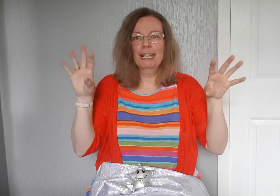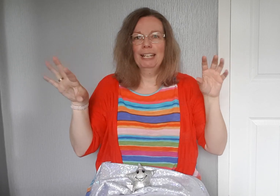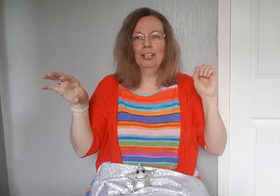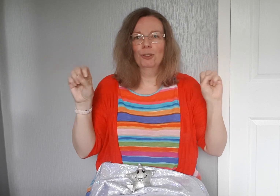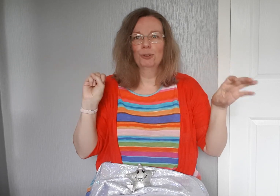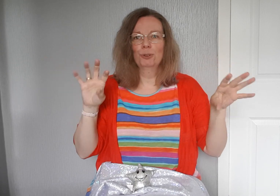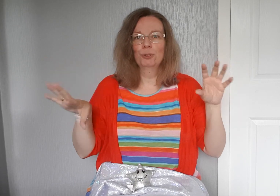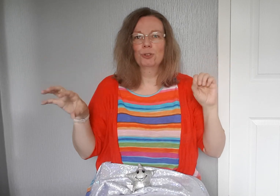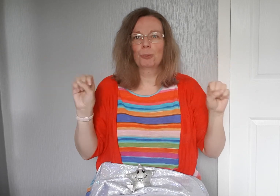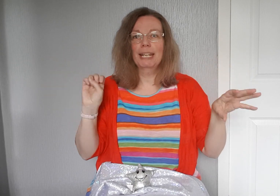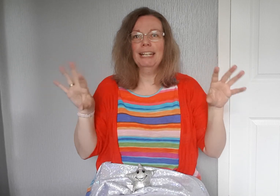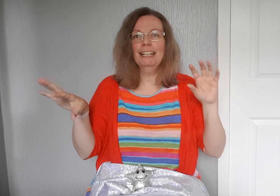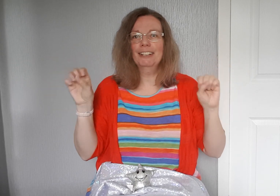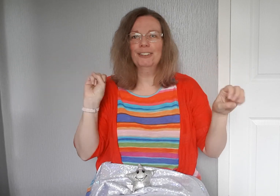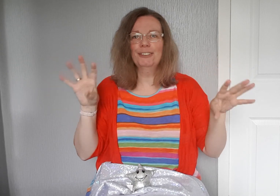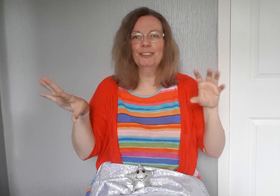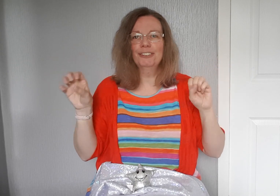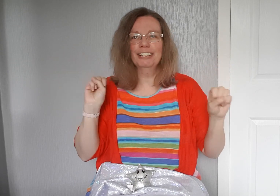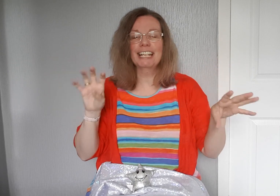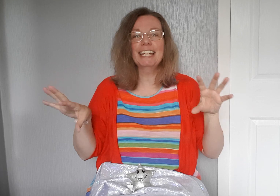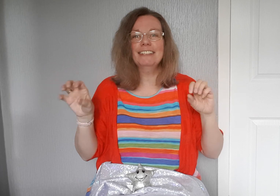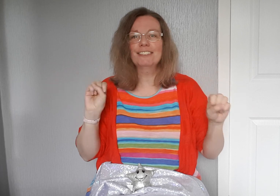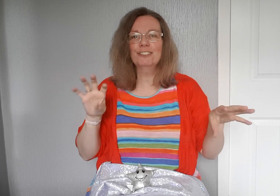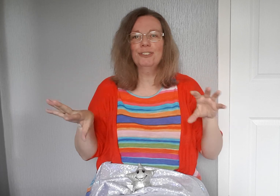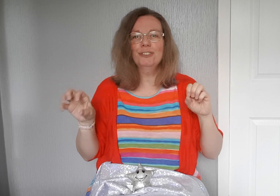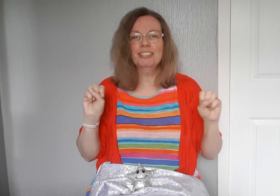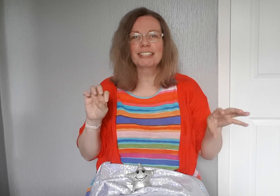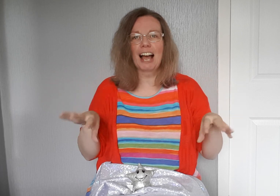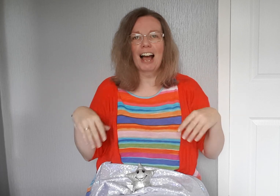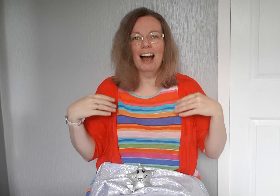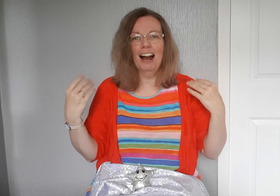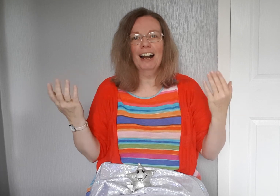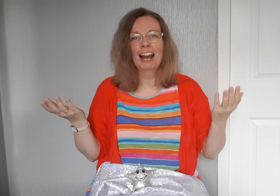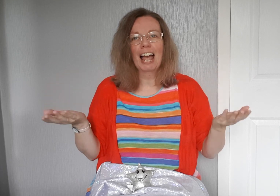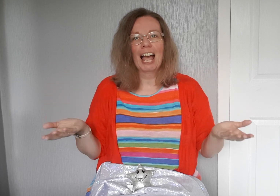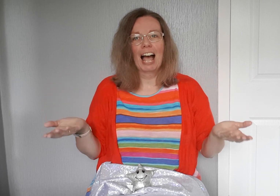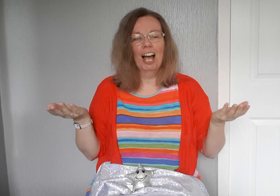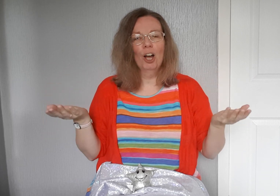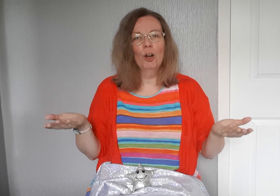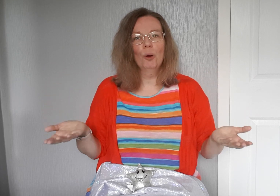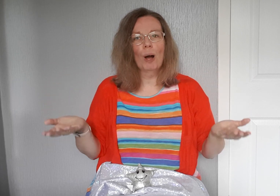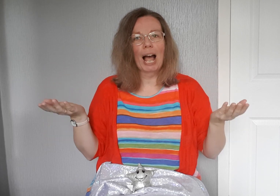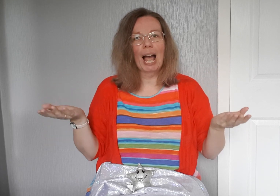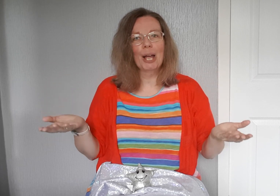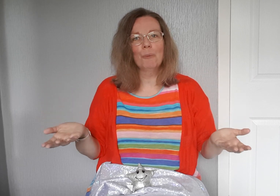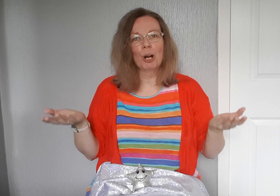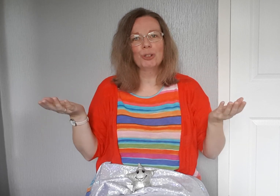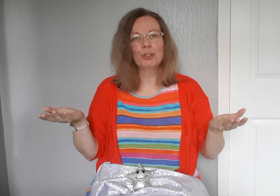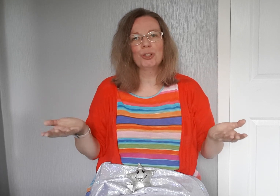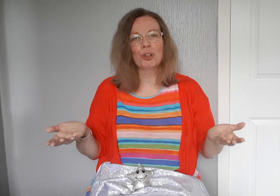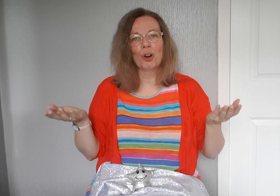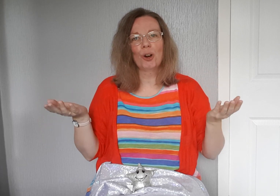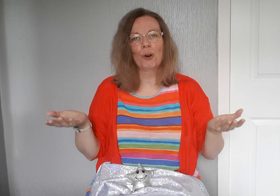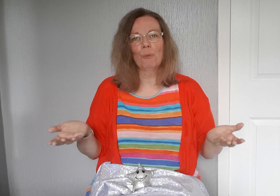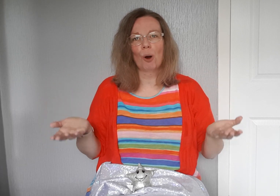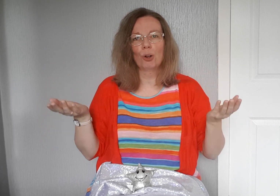Twinkle twinkle little star. How I wonder what